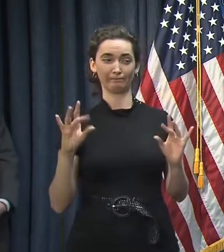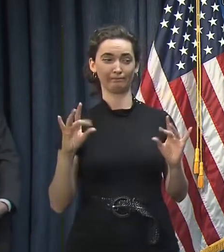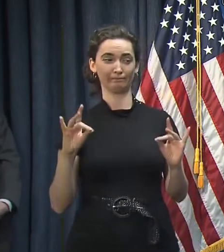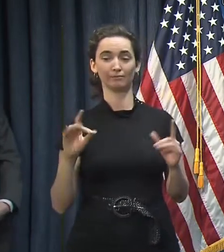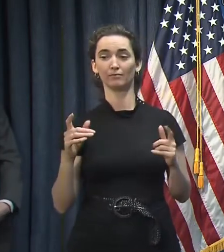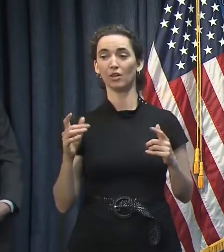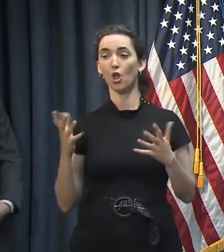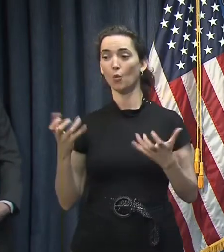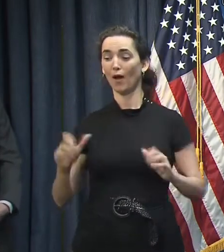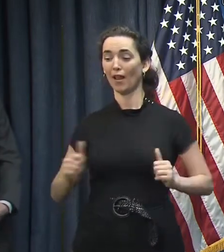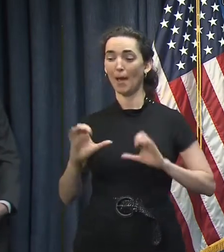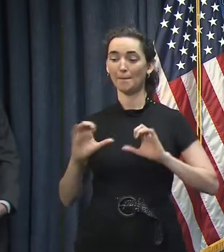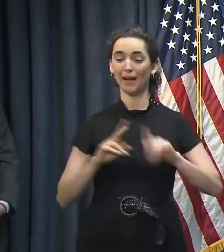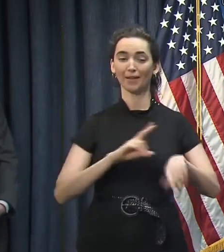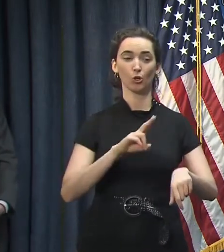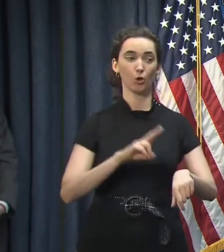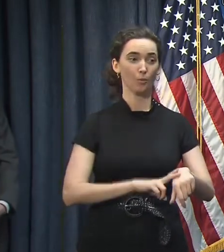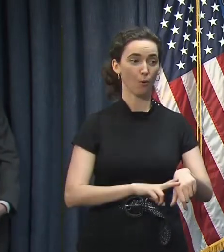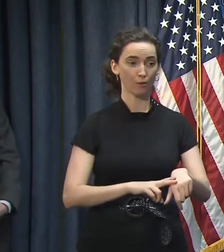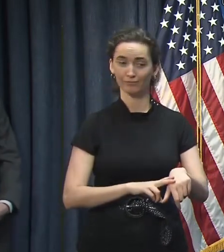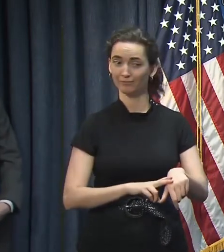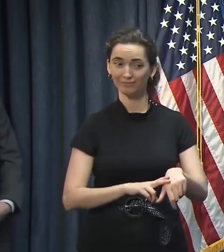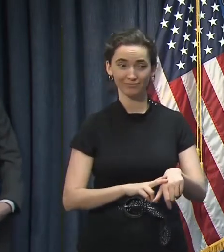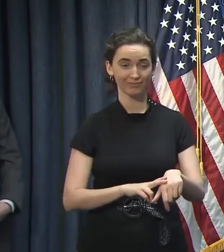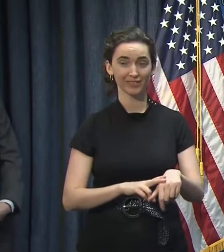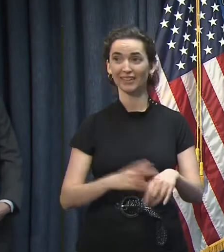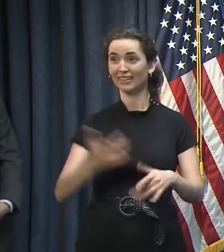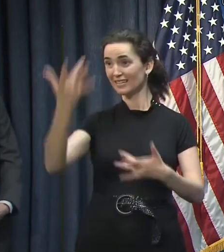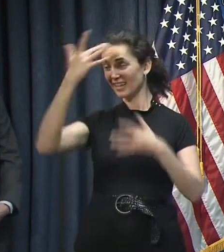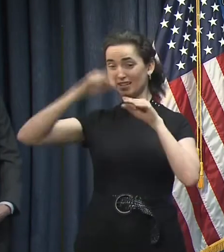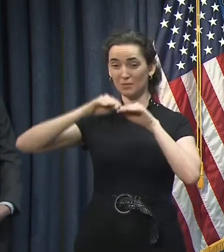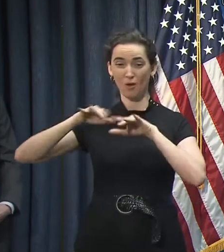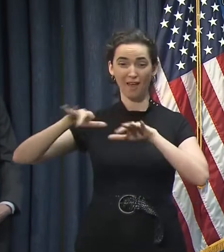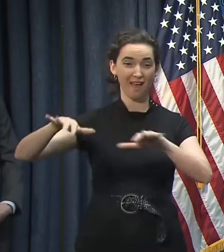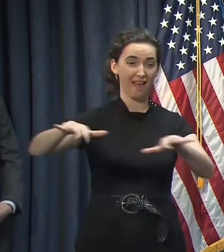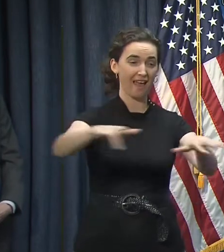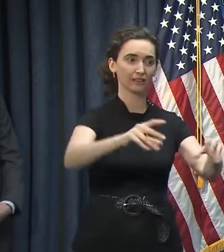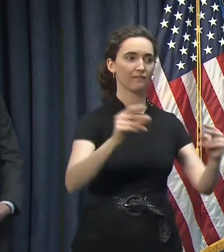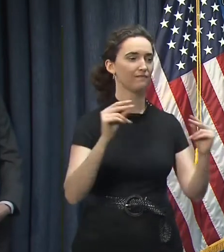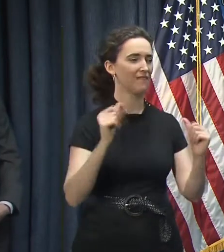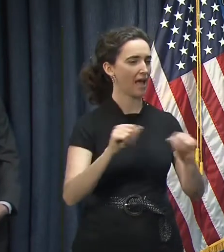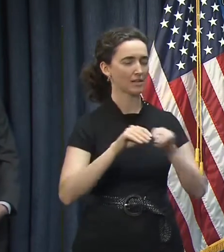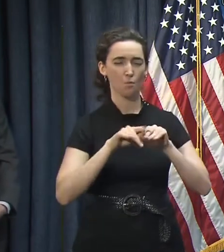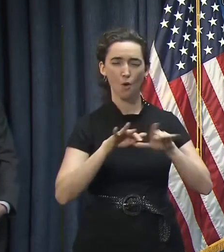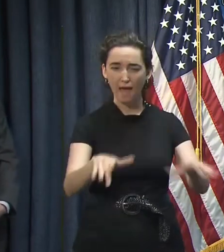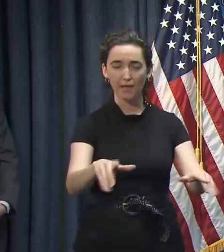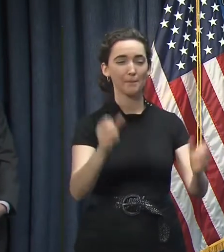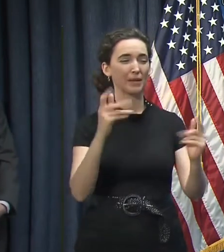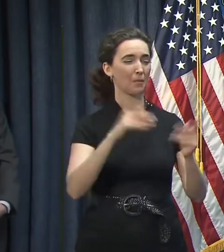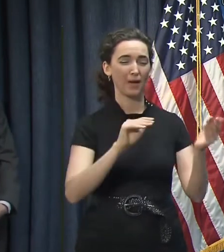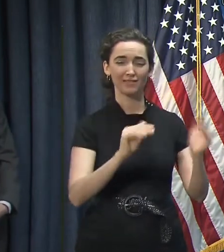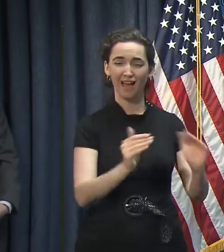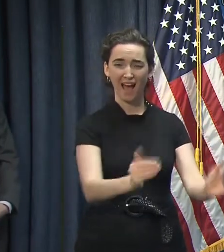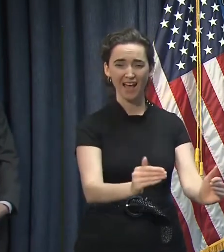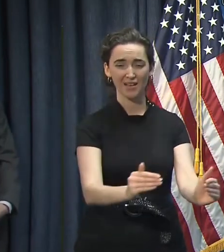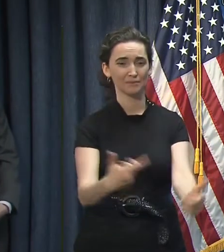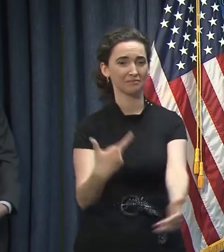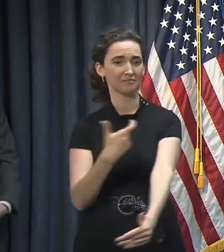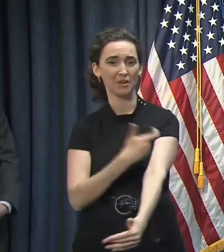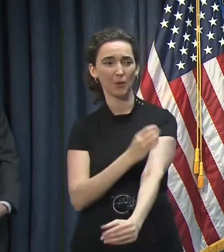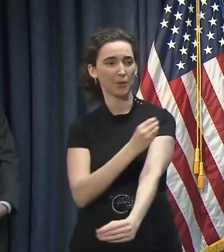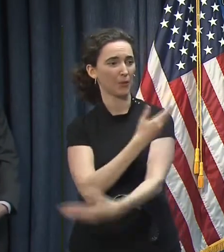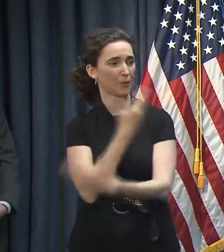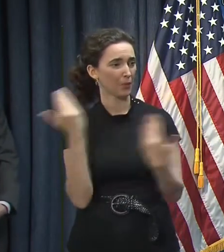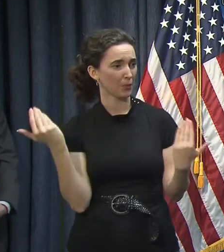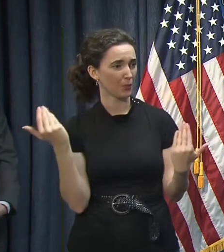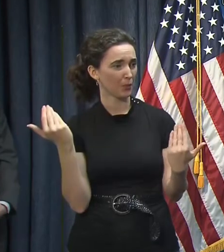trying to get back to normal when you have a virus that is so contagious and so deadly and you don't have a vaccine and you don't